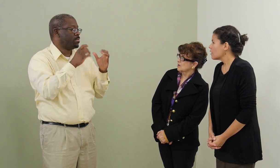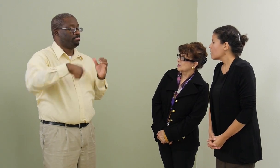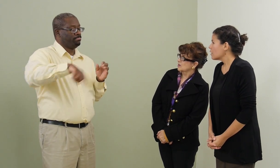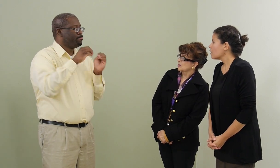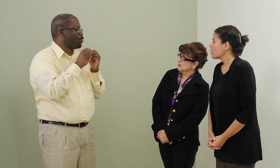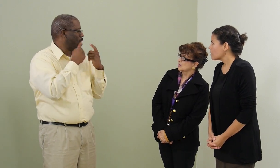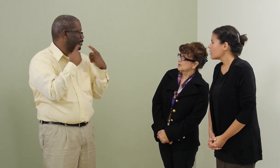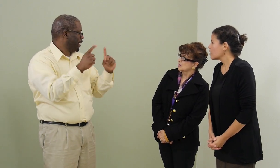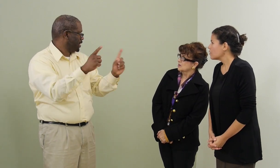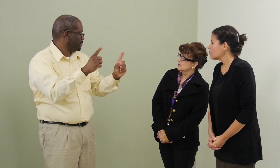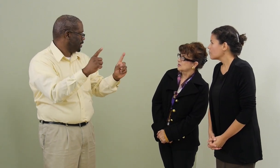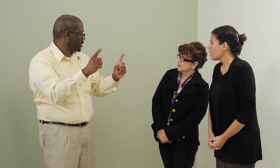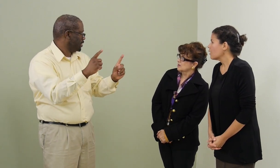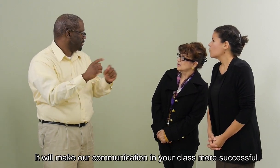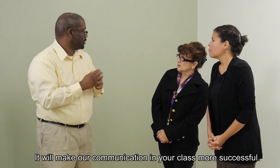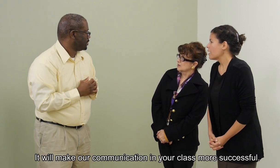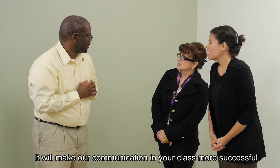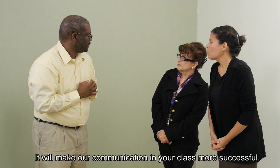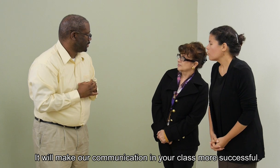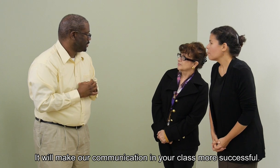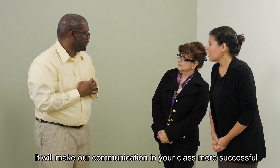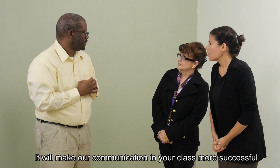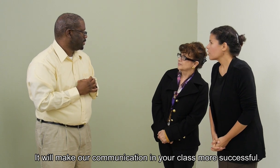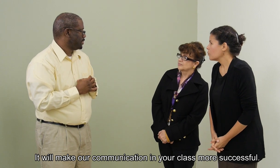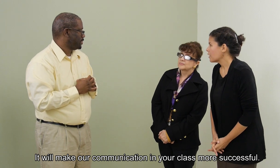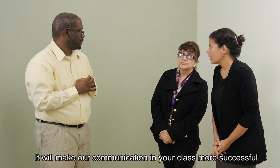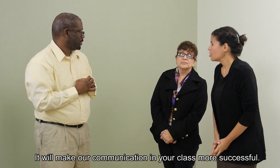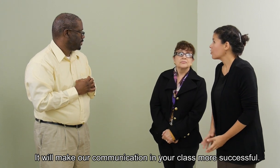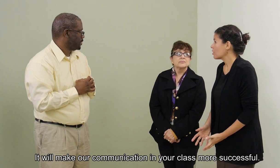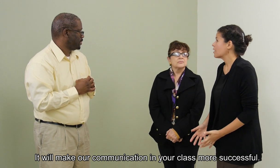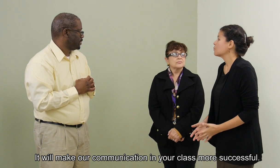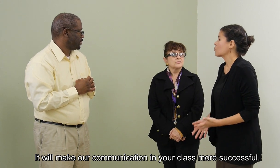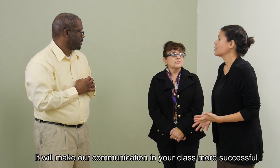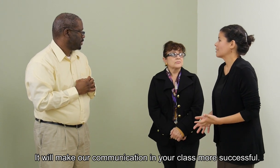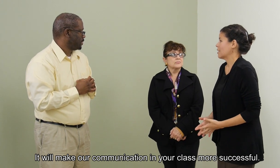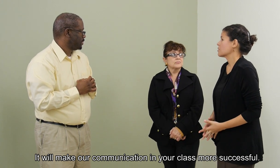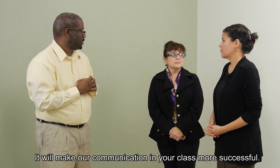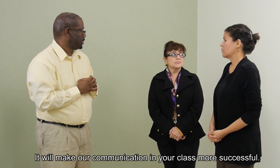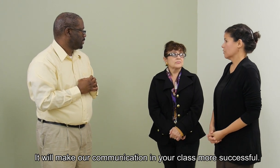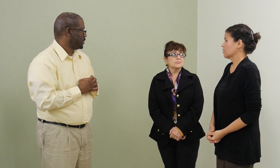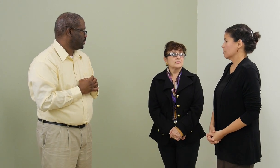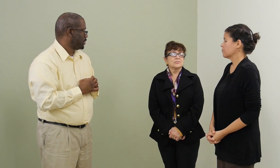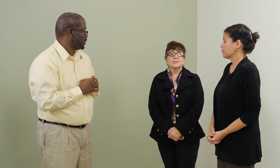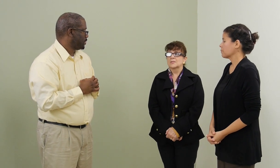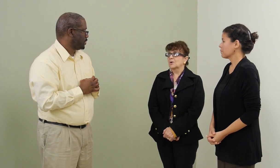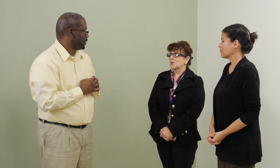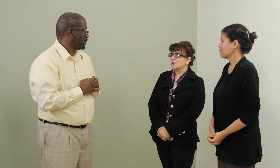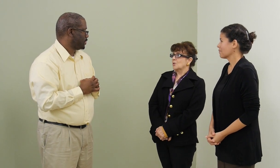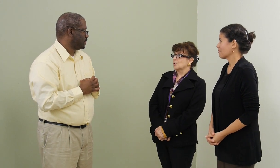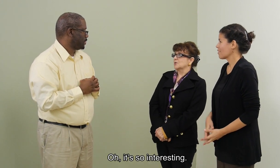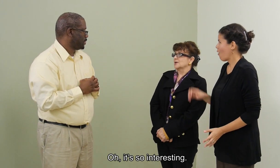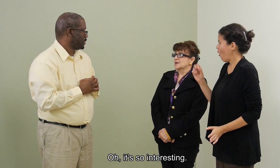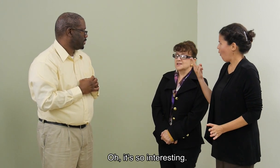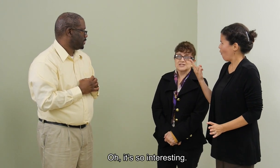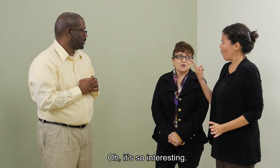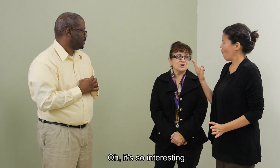And it will make our communication in your class more successful. Oh, it's so